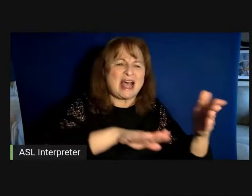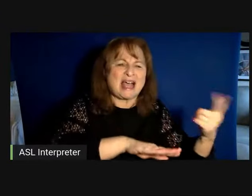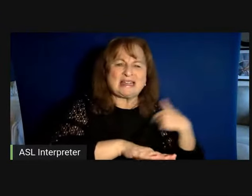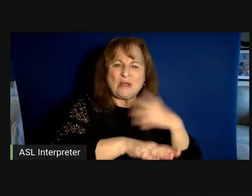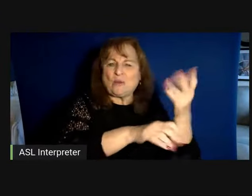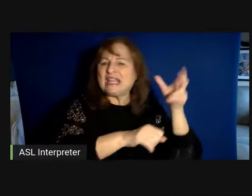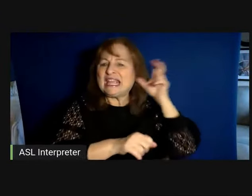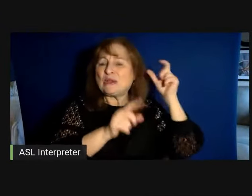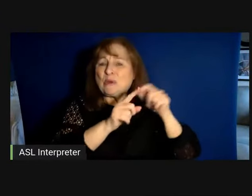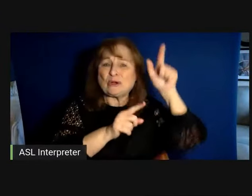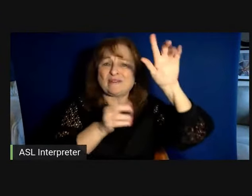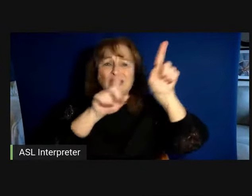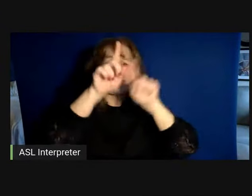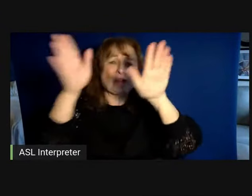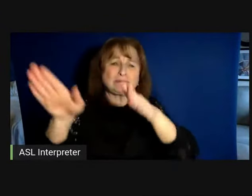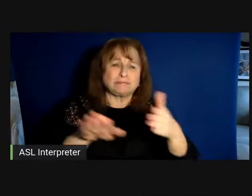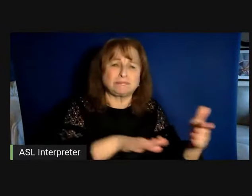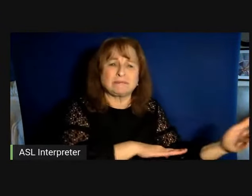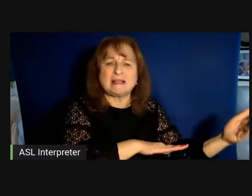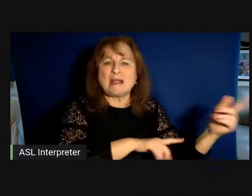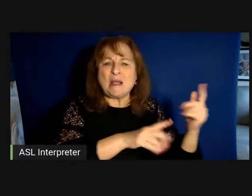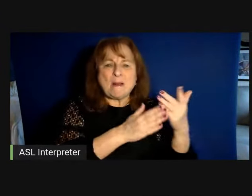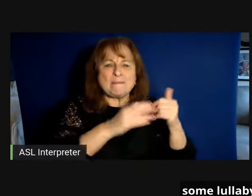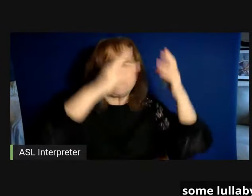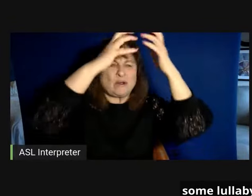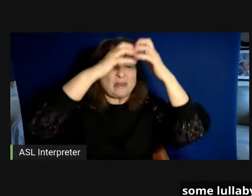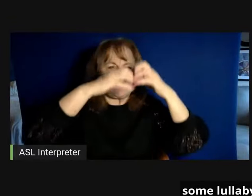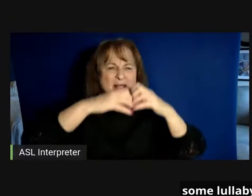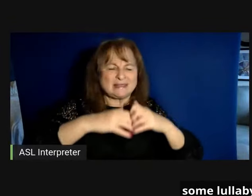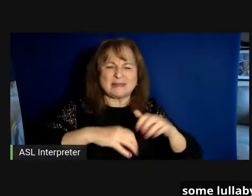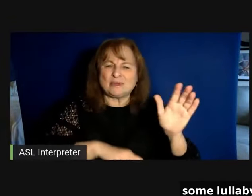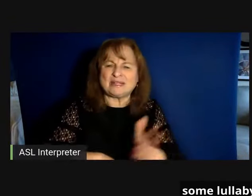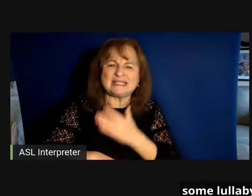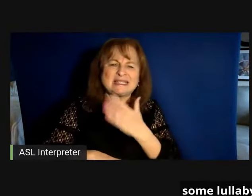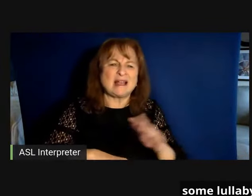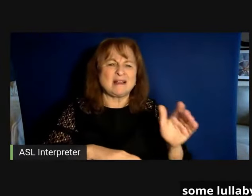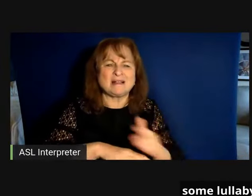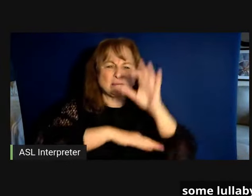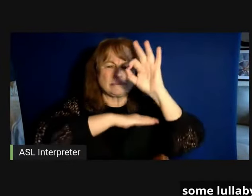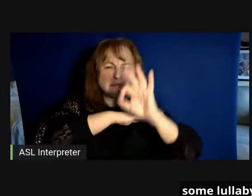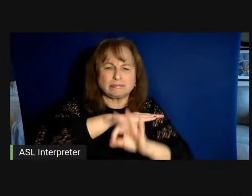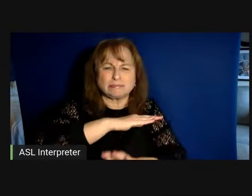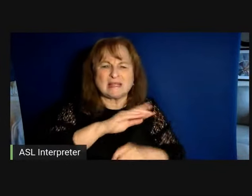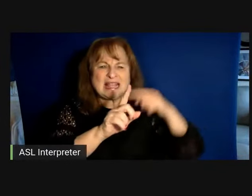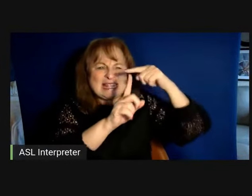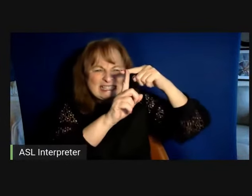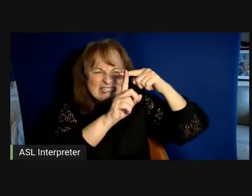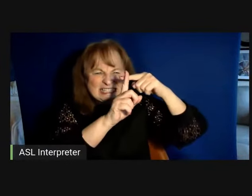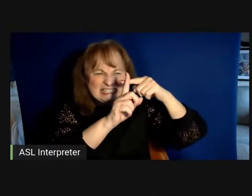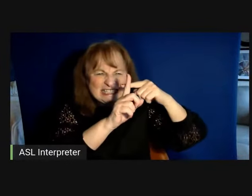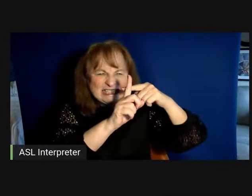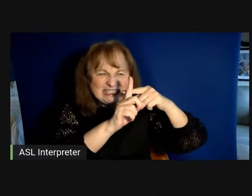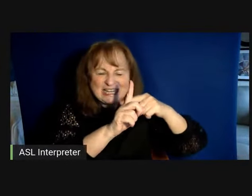word of their passing but before the melting point has sung with some lullaby of mercury always tugging closer that sun we